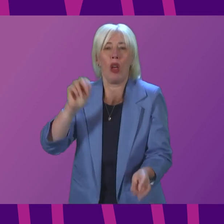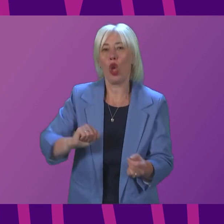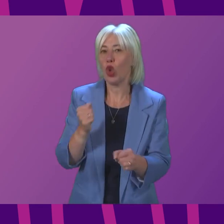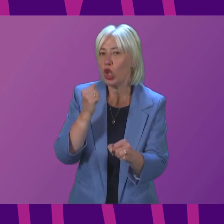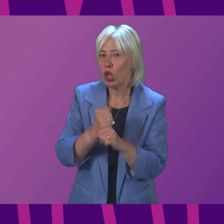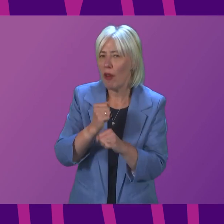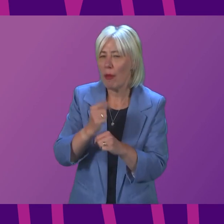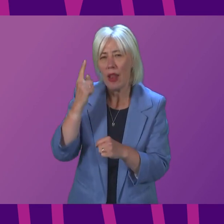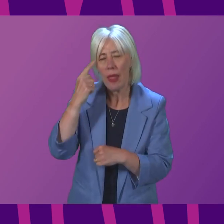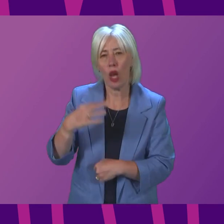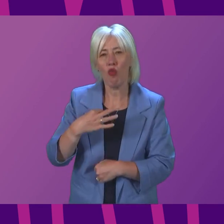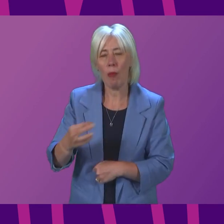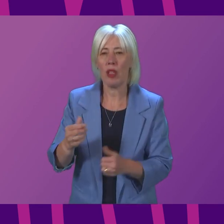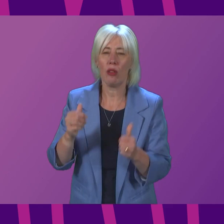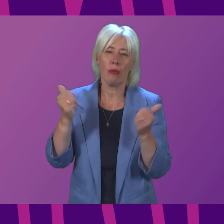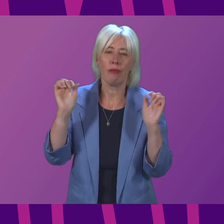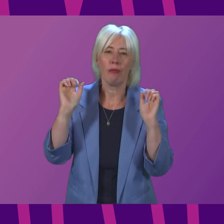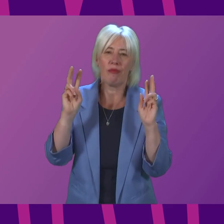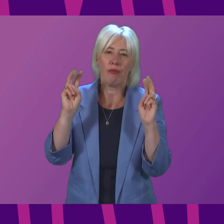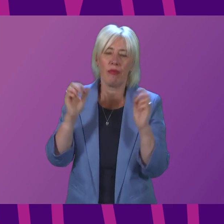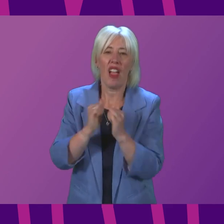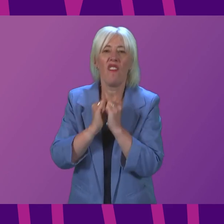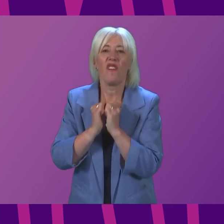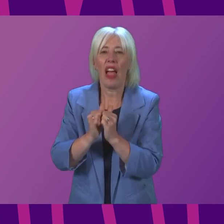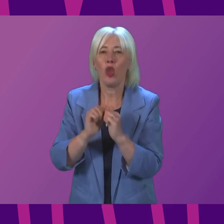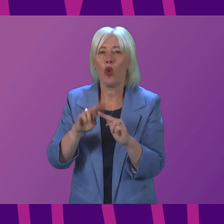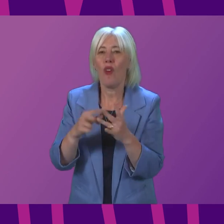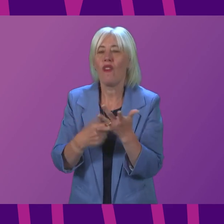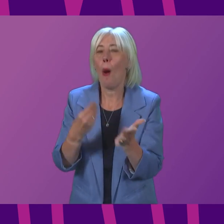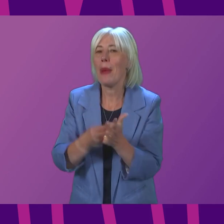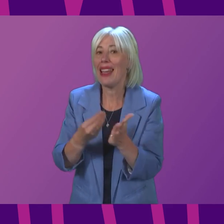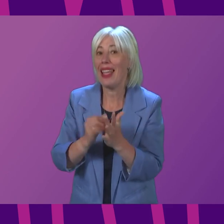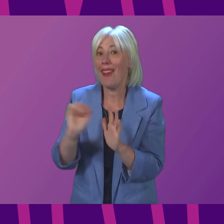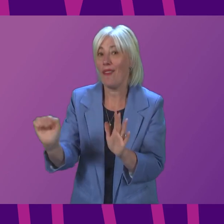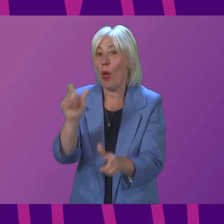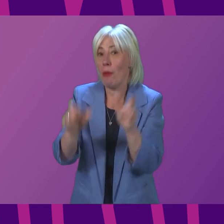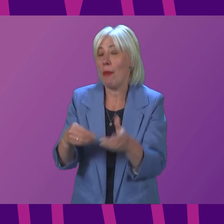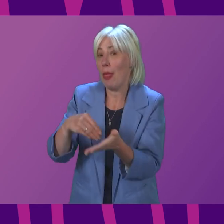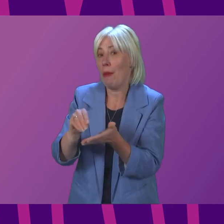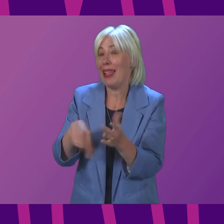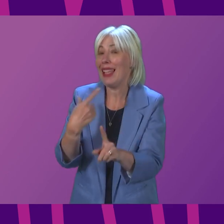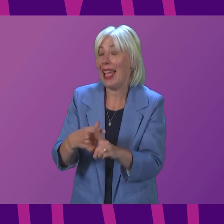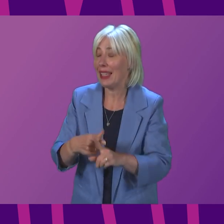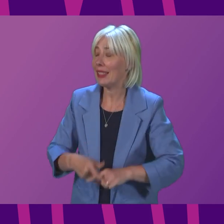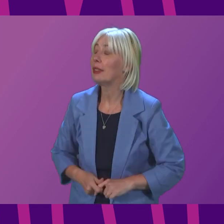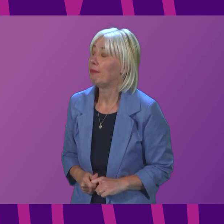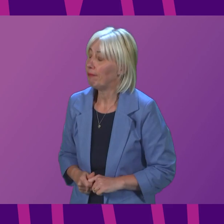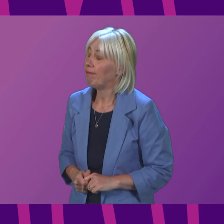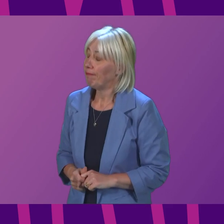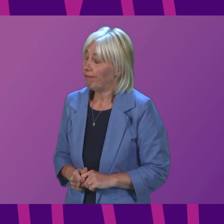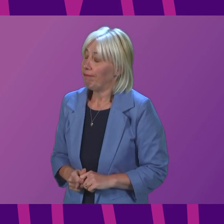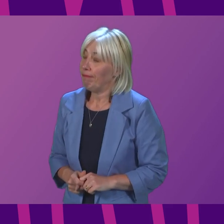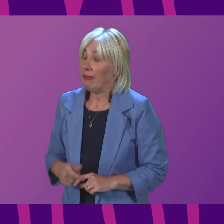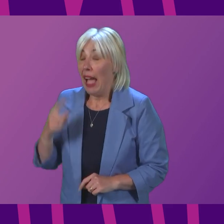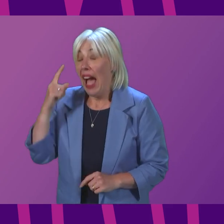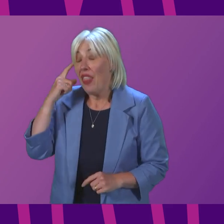this represents value for money for the taxpayer? First Minister. Yeah, I do think the decisions that we have